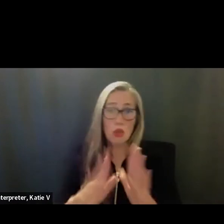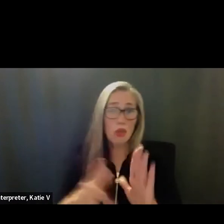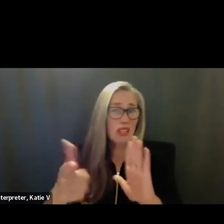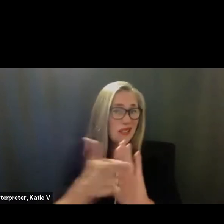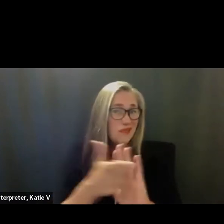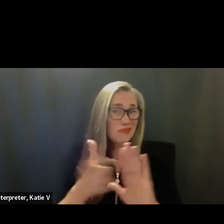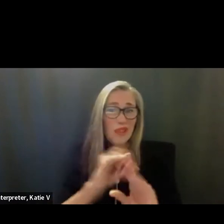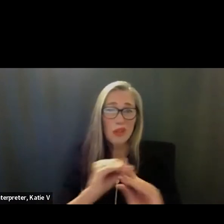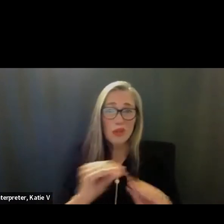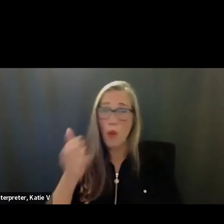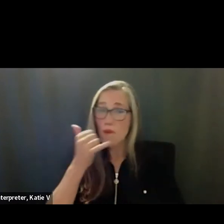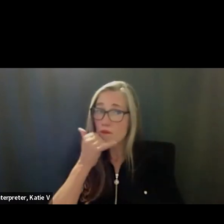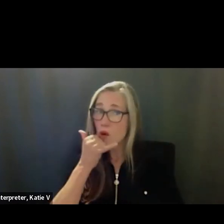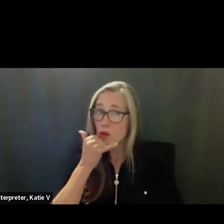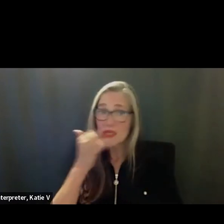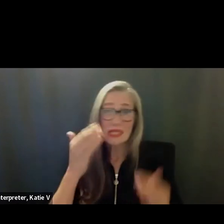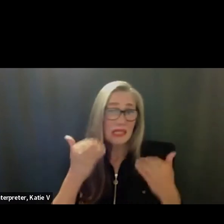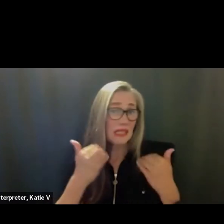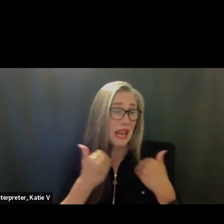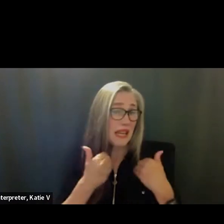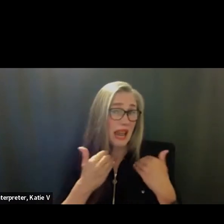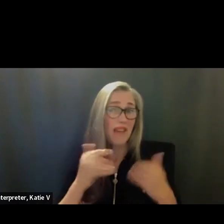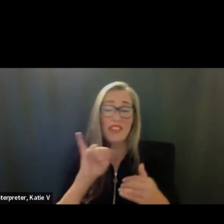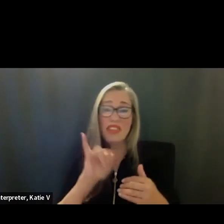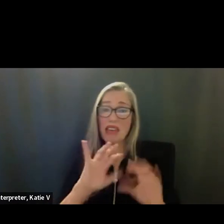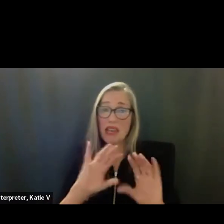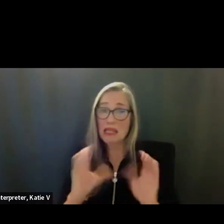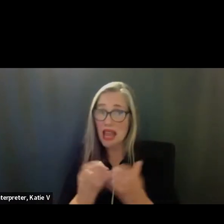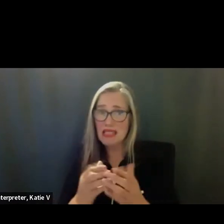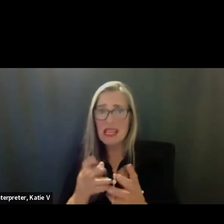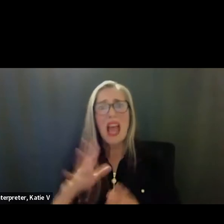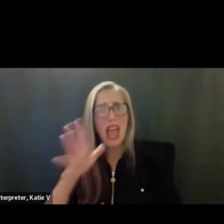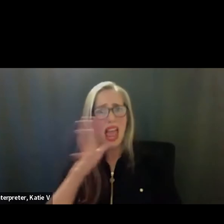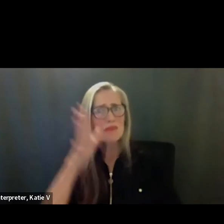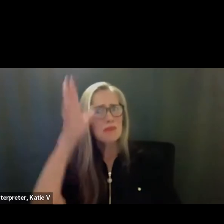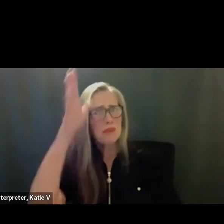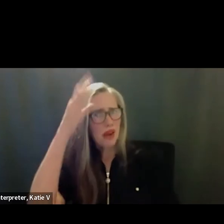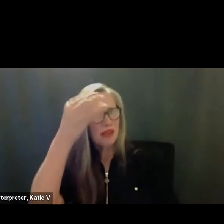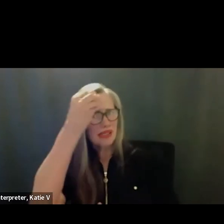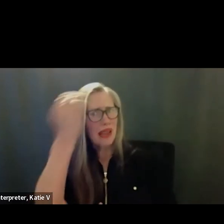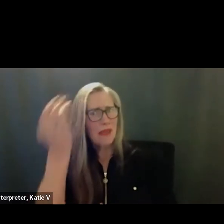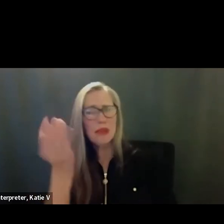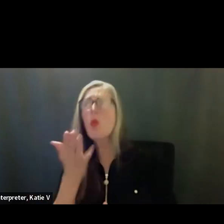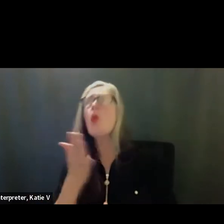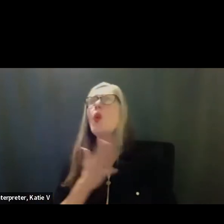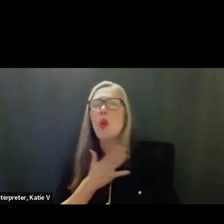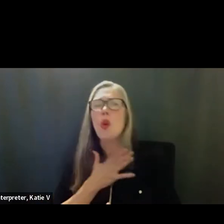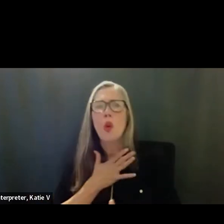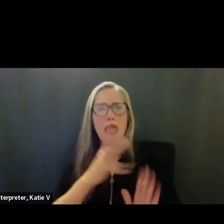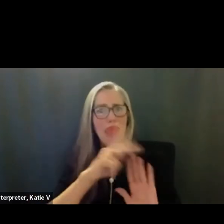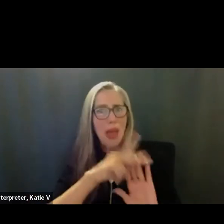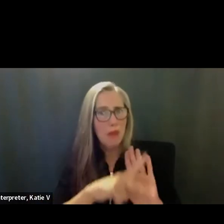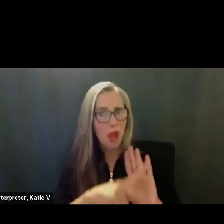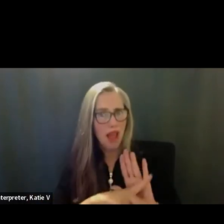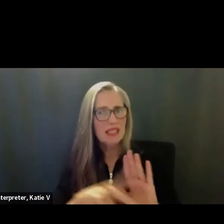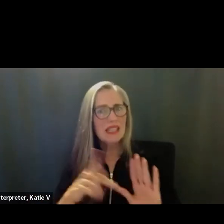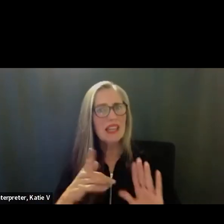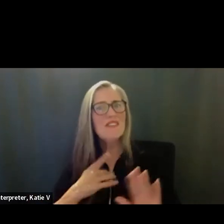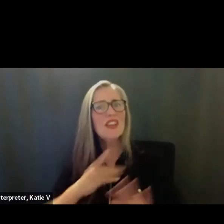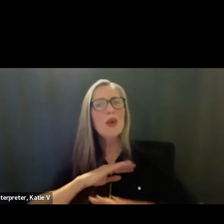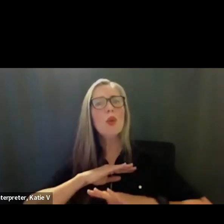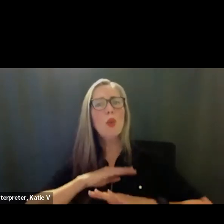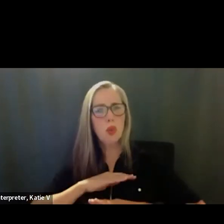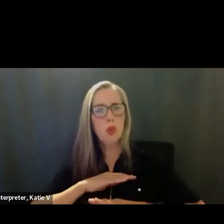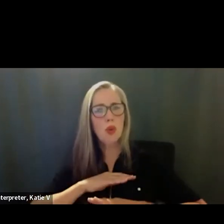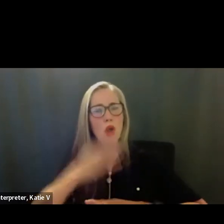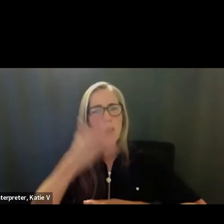And I've heard from a handful of parents about how relieved they are with that policy. And I also understand from